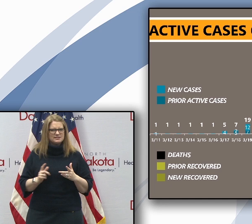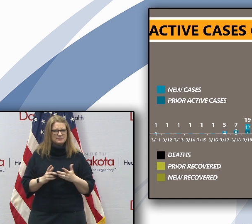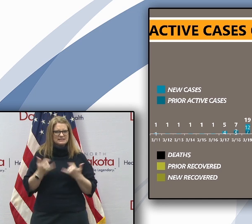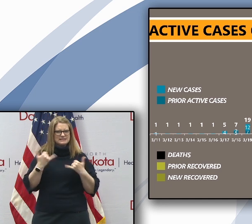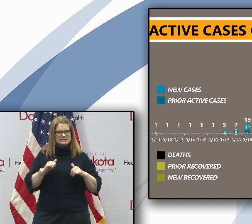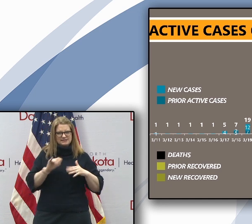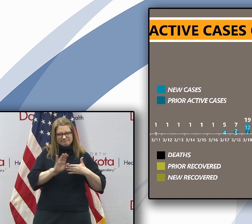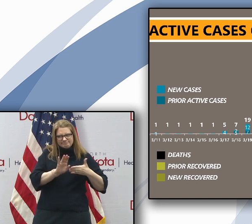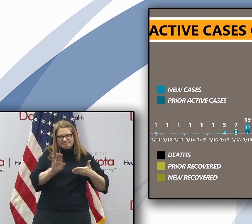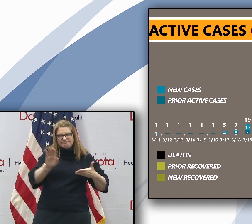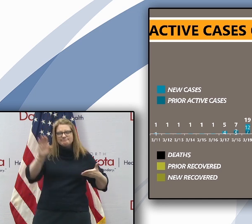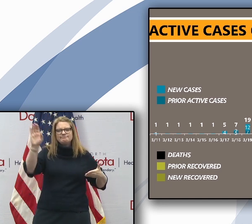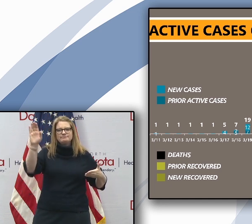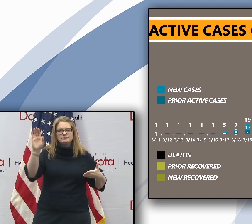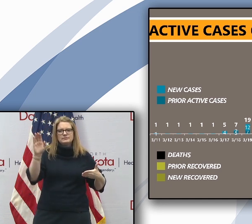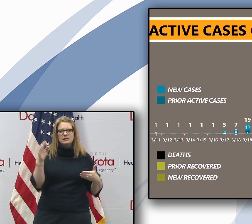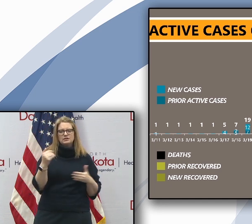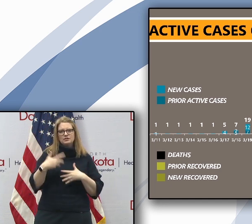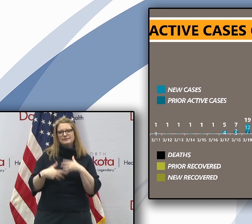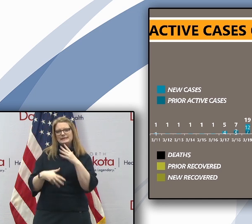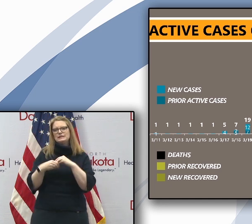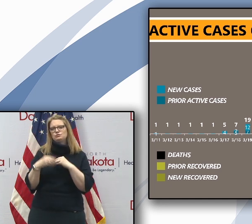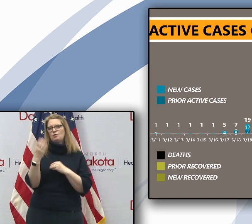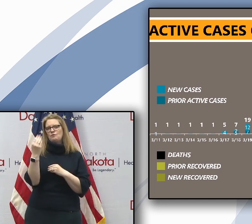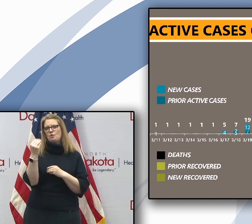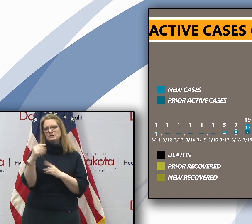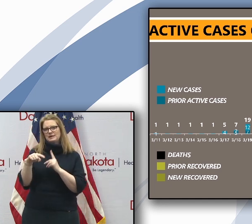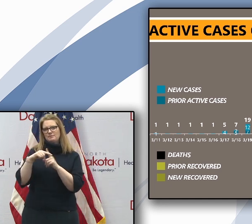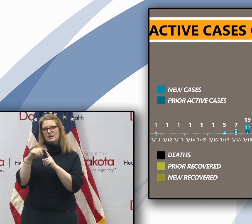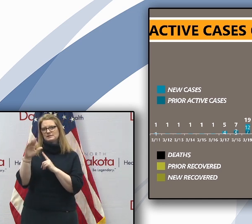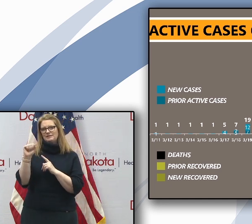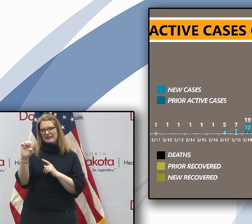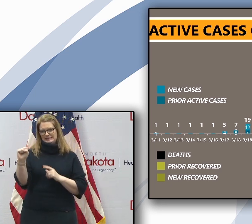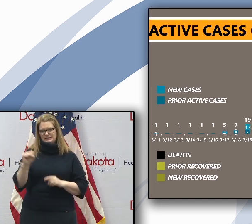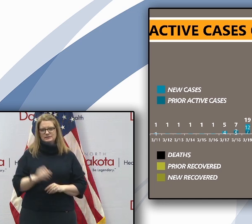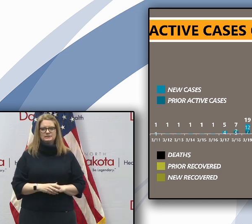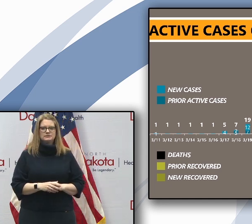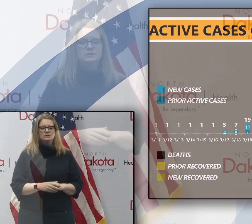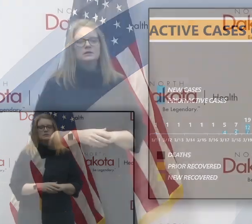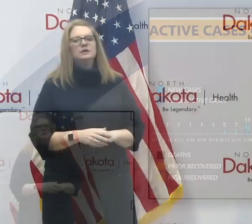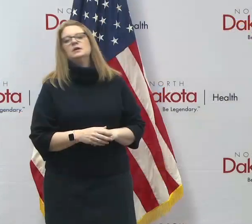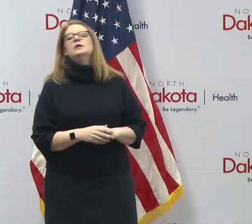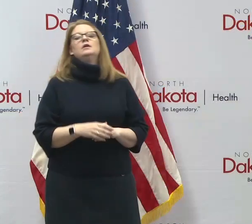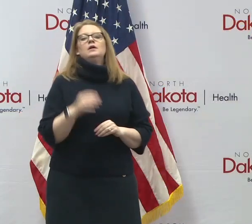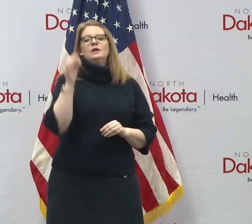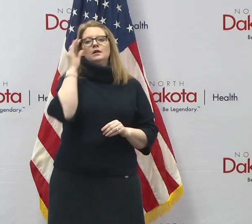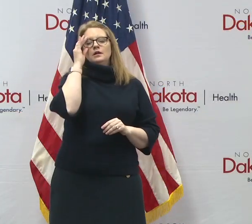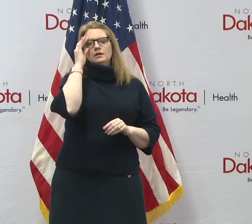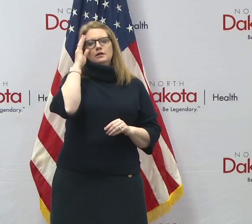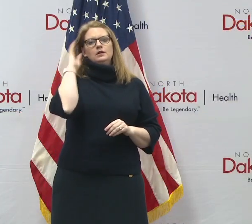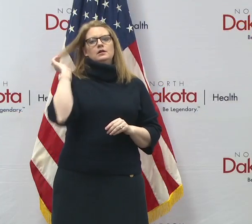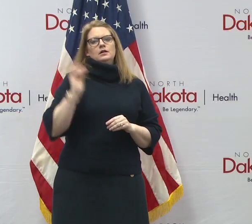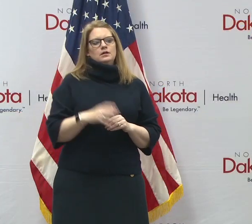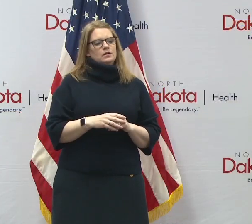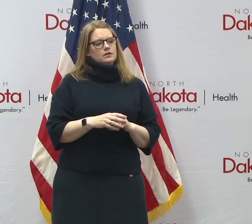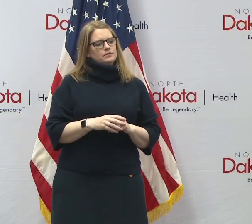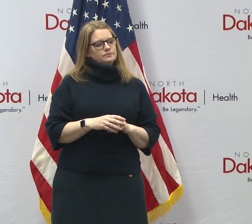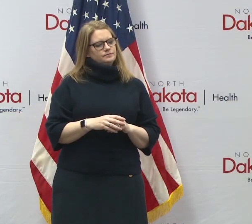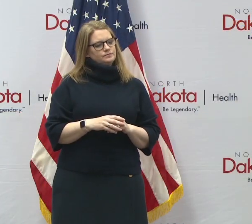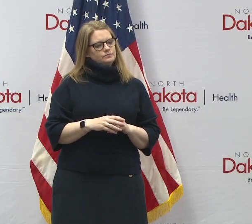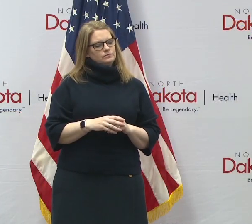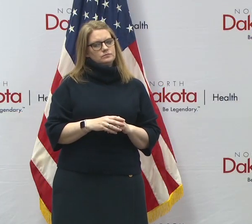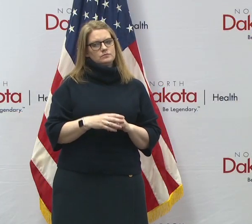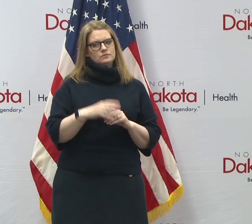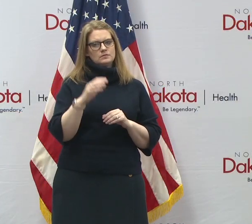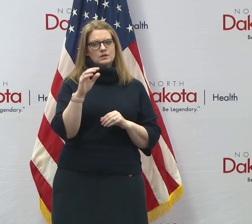active cases, climb by 14 today. That's the numbers for today. one, uh, thing I wanted, we had